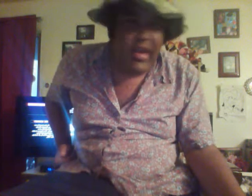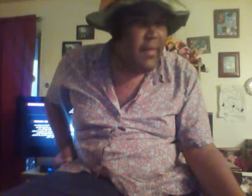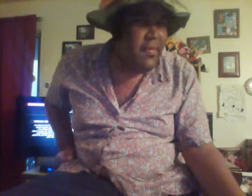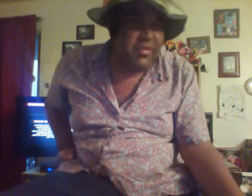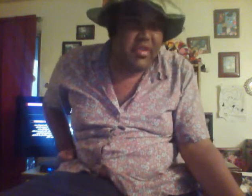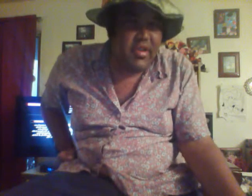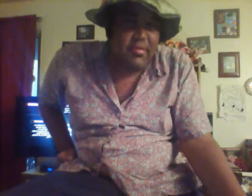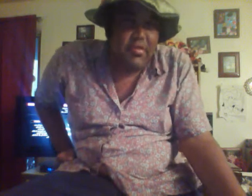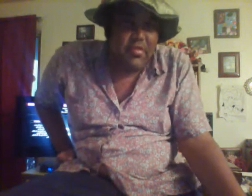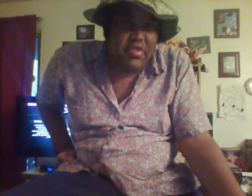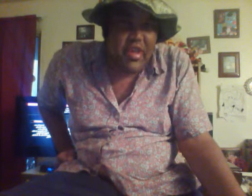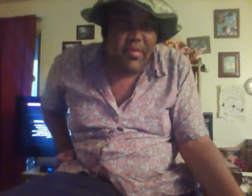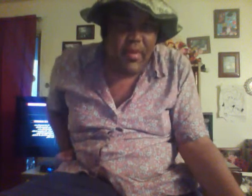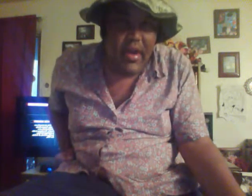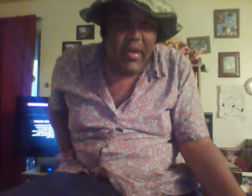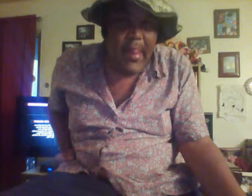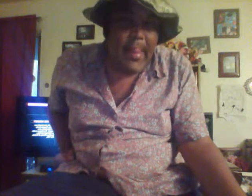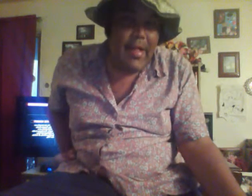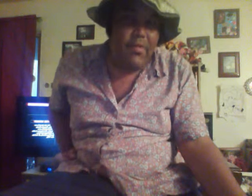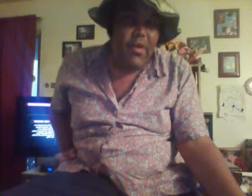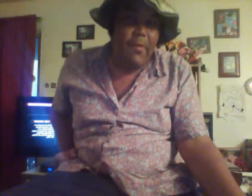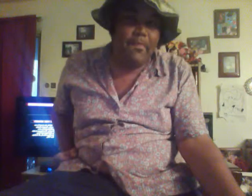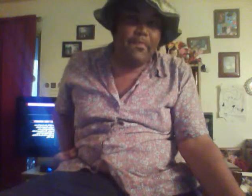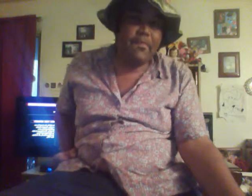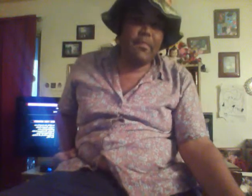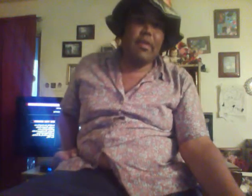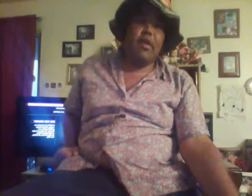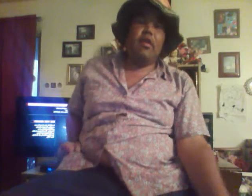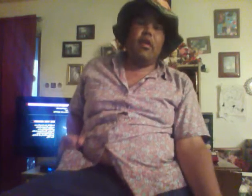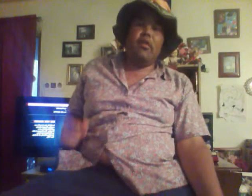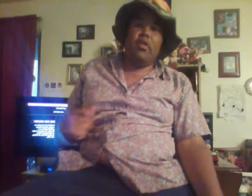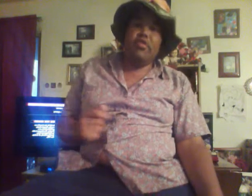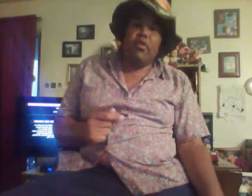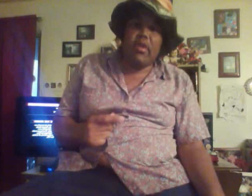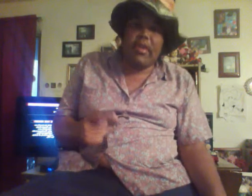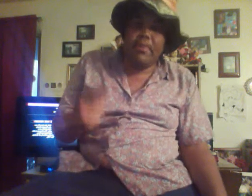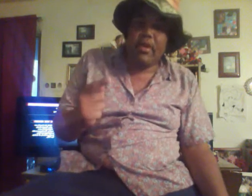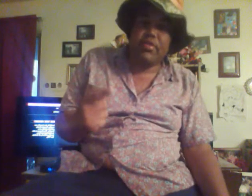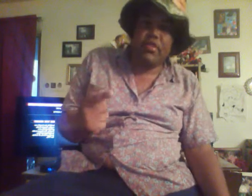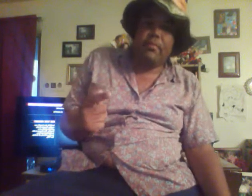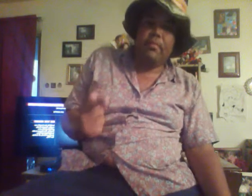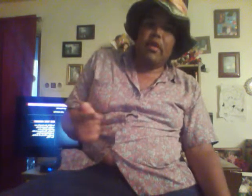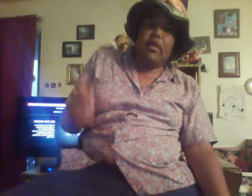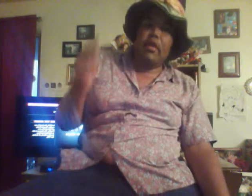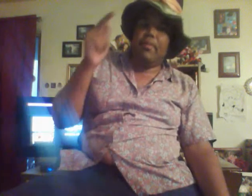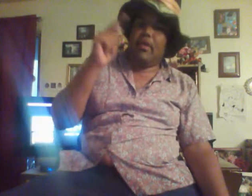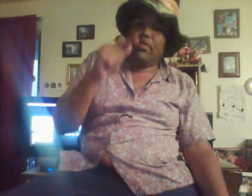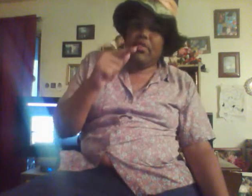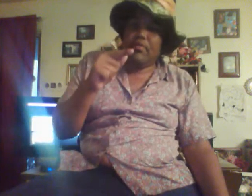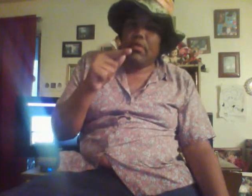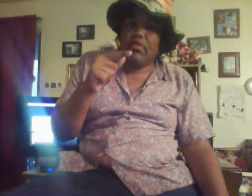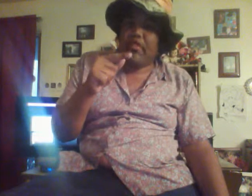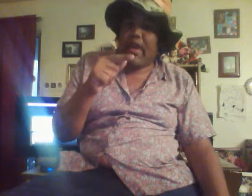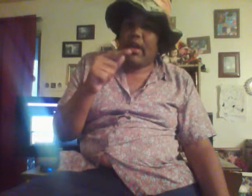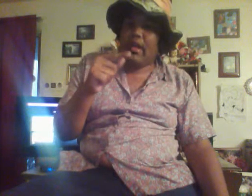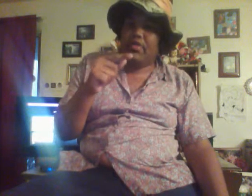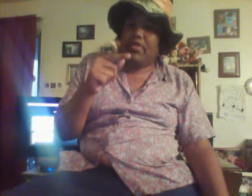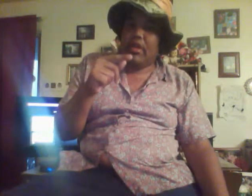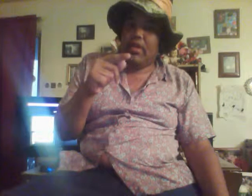how I figured him, you'd say what. Well... Anyway, so... He picks a... He picks a Rufan, I think.